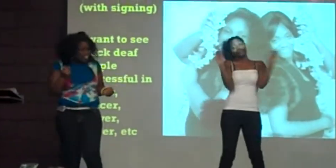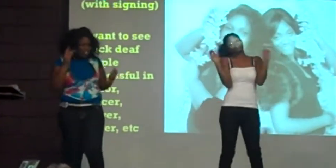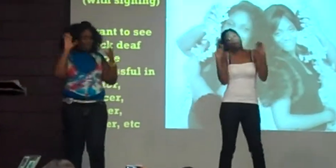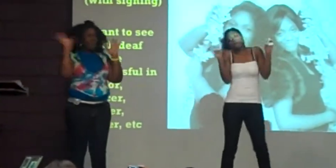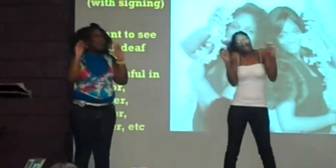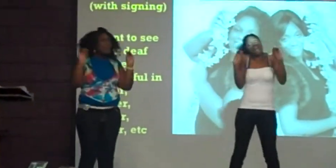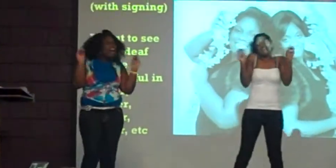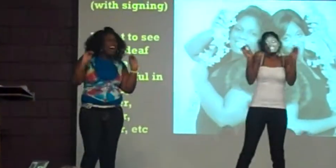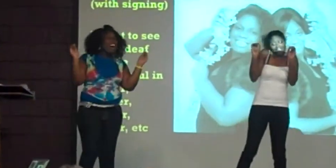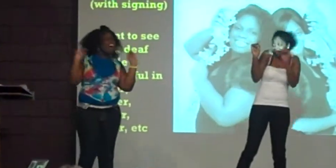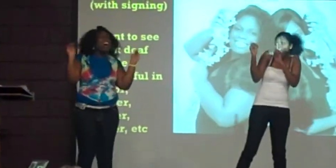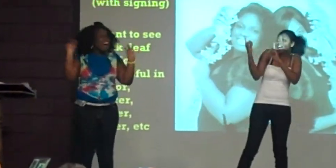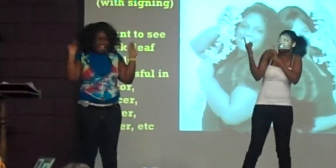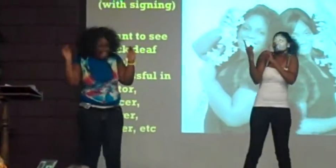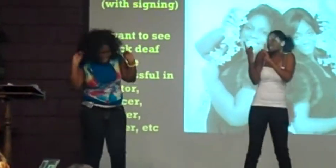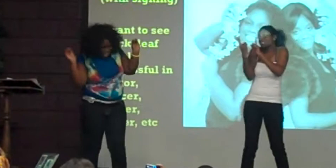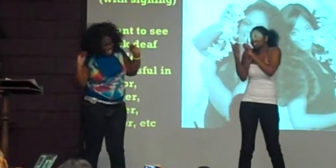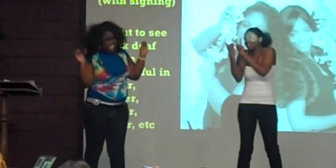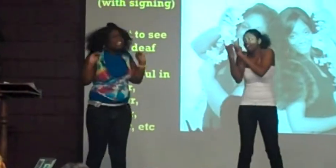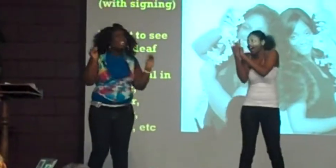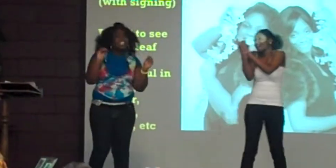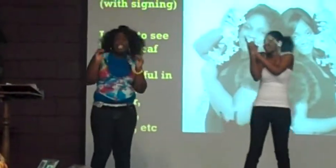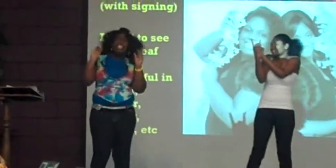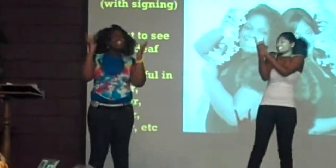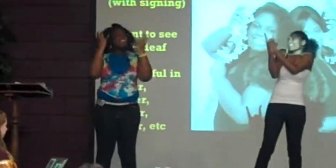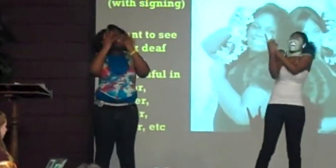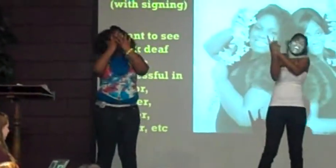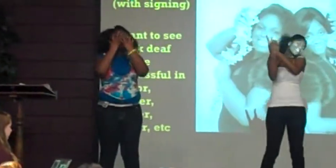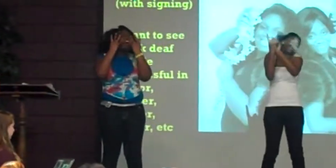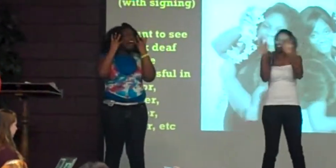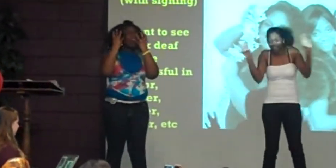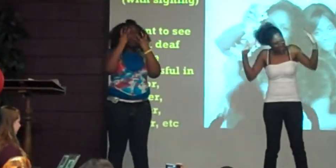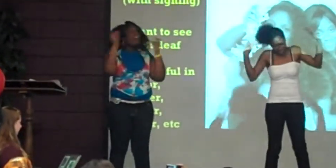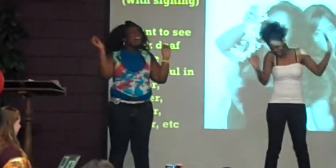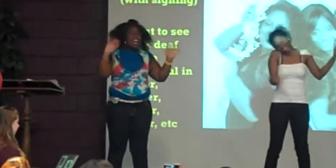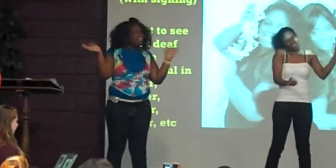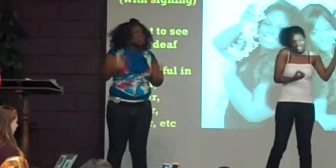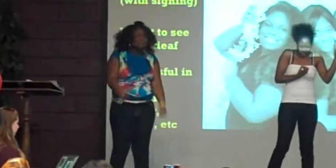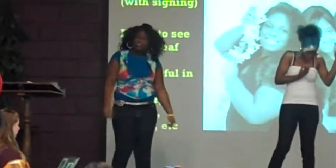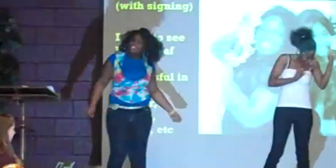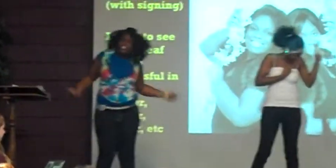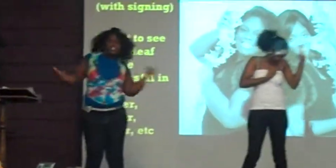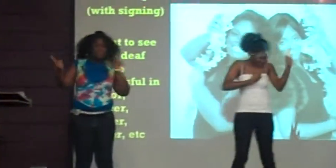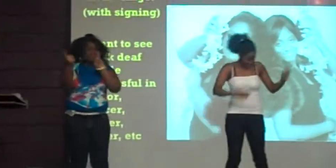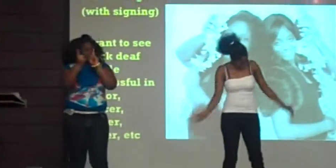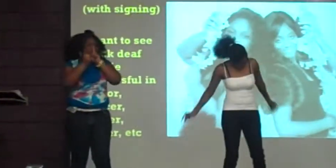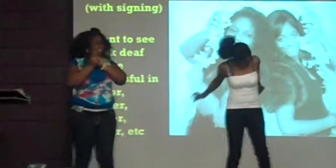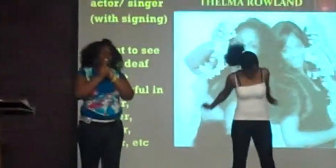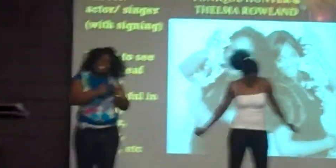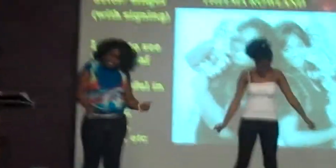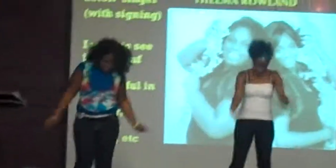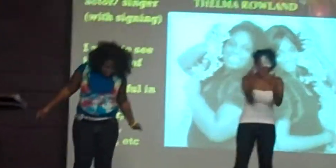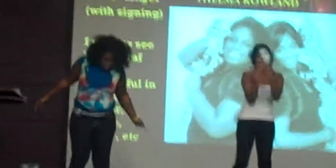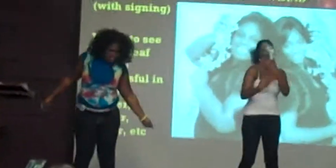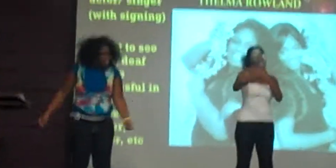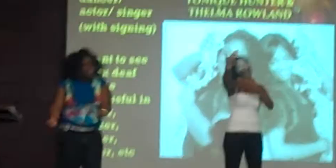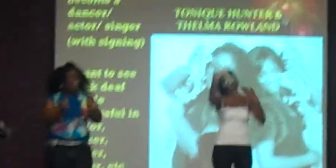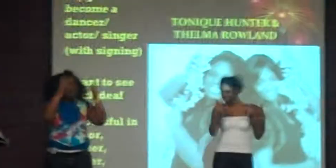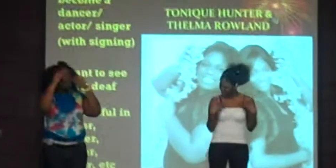Nobody else to turn to life For the